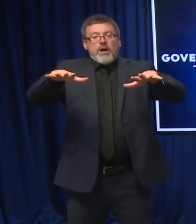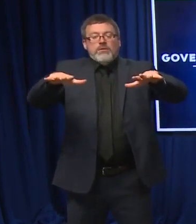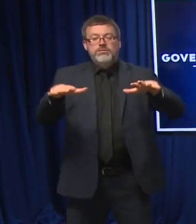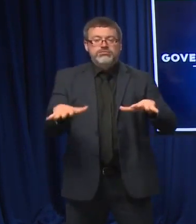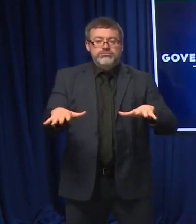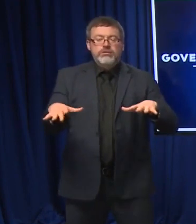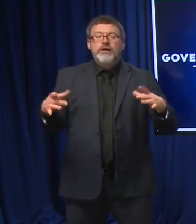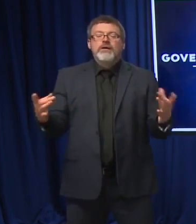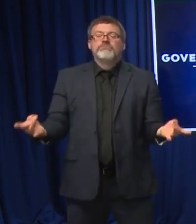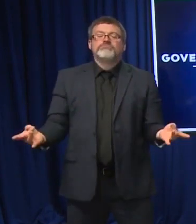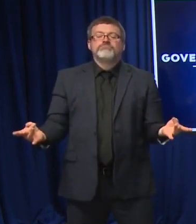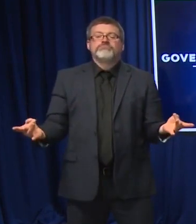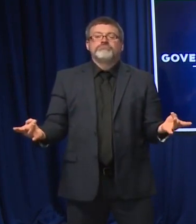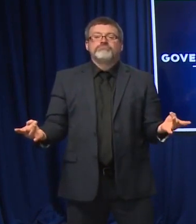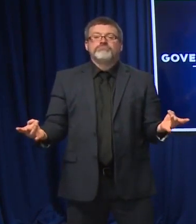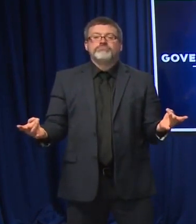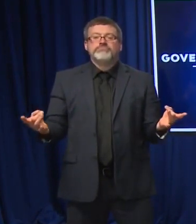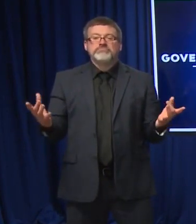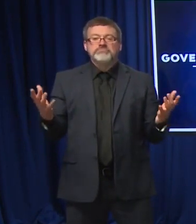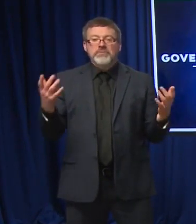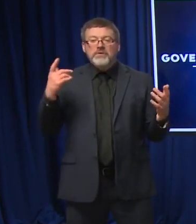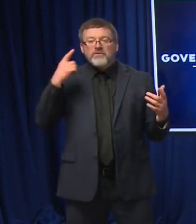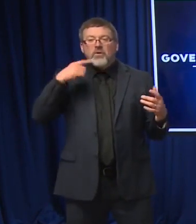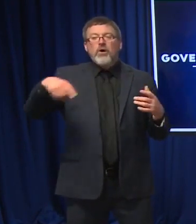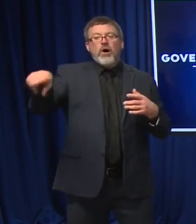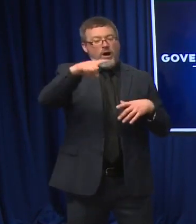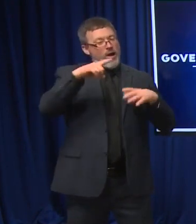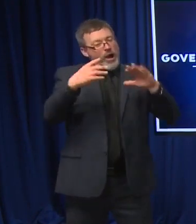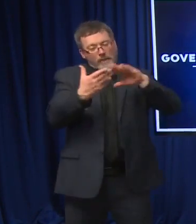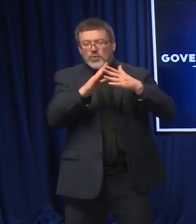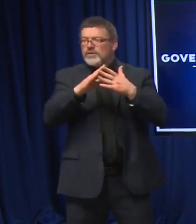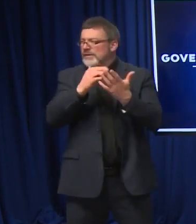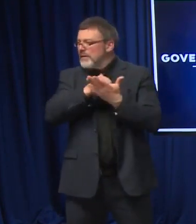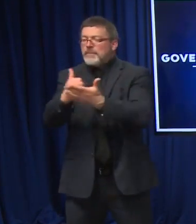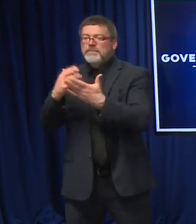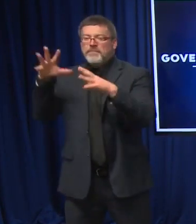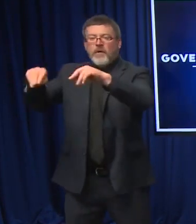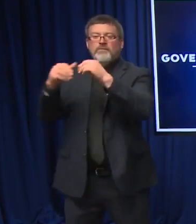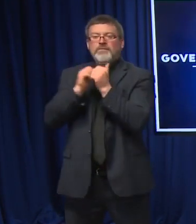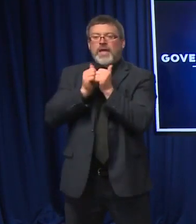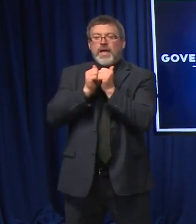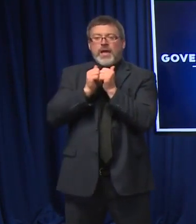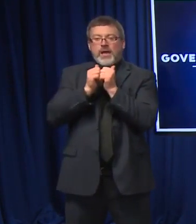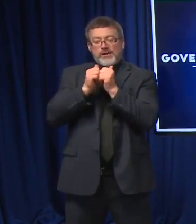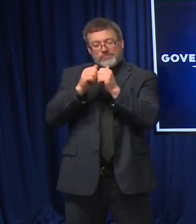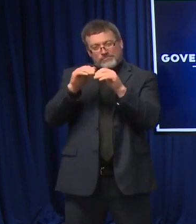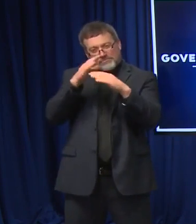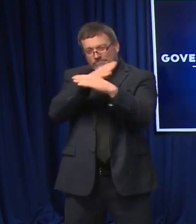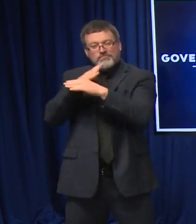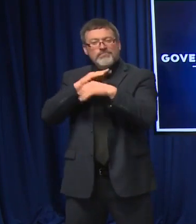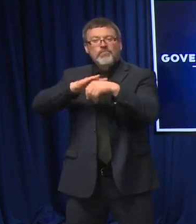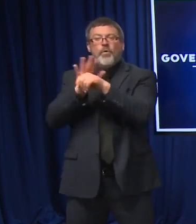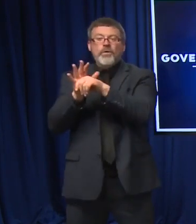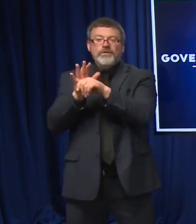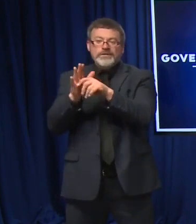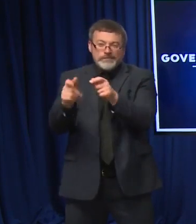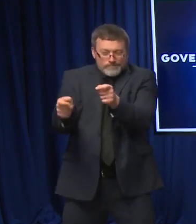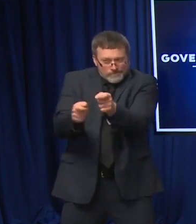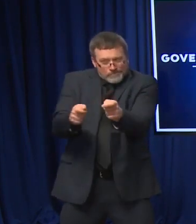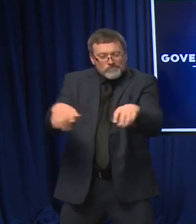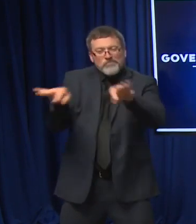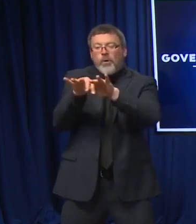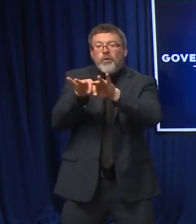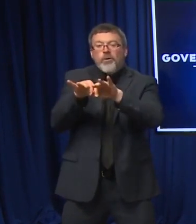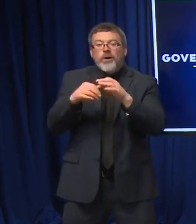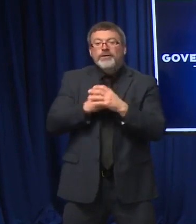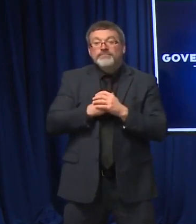can provide that opportunity and service to their community to helping this COVID pandemic and helping us manage through it. If